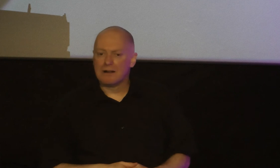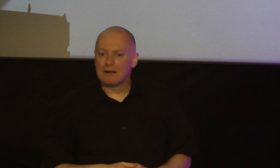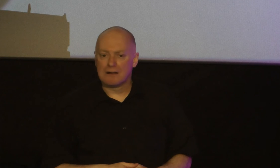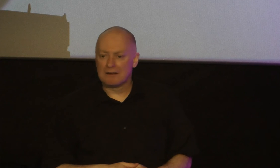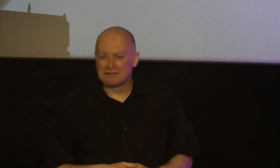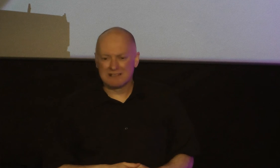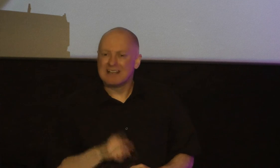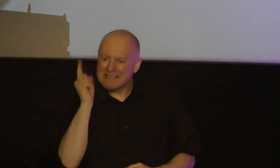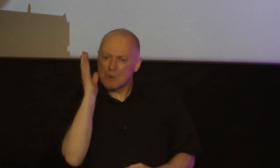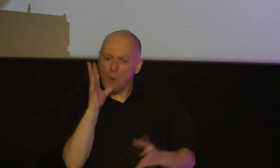provision